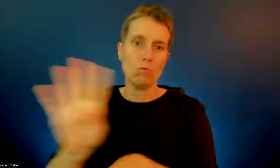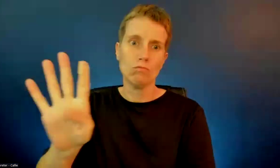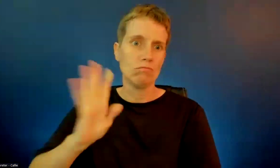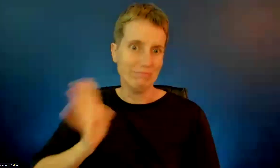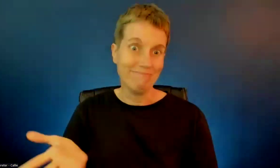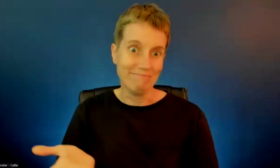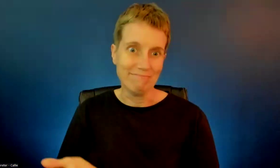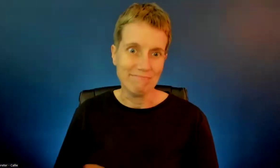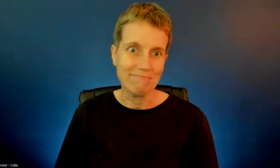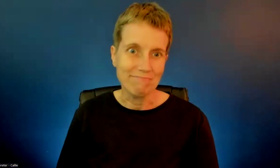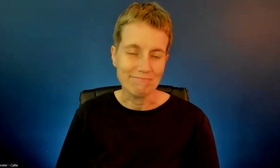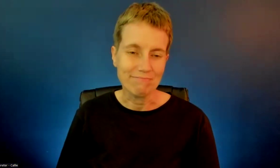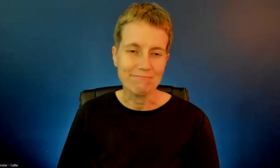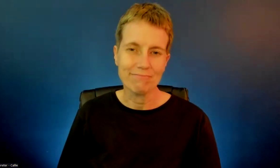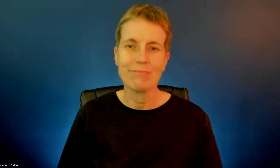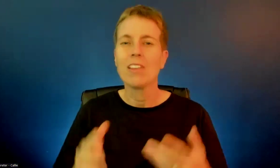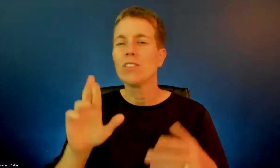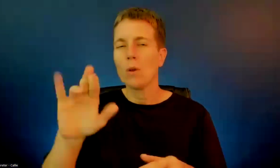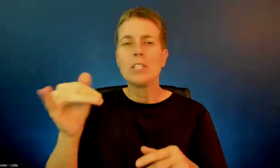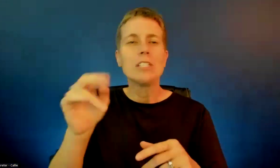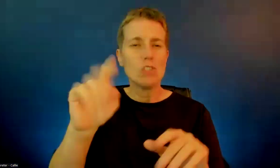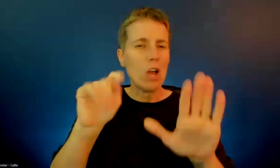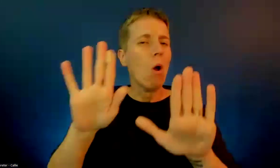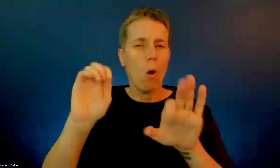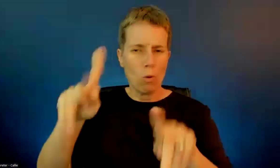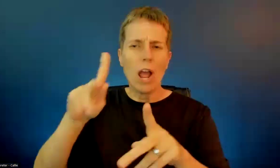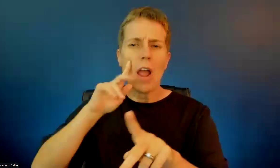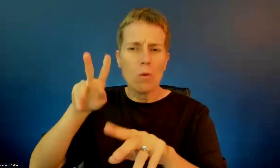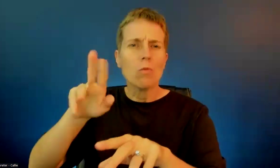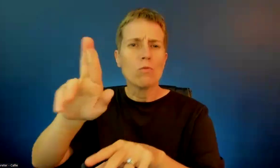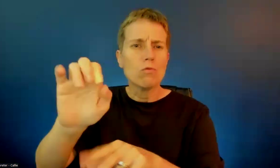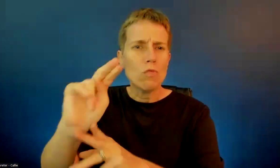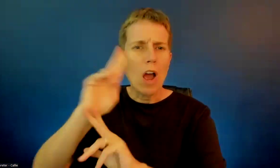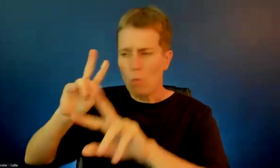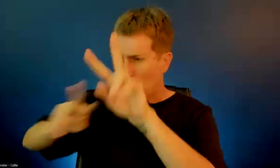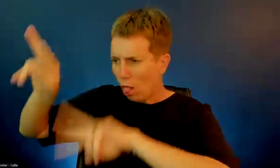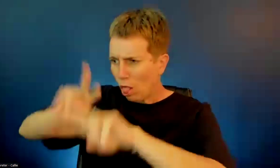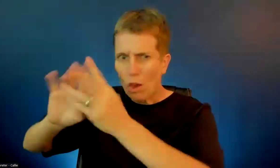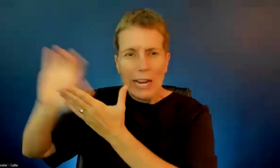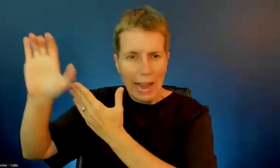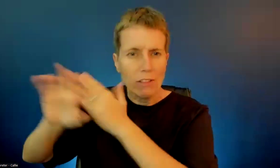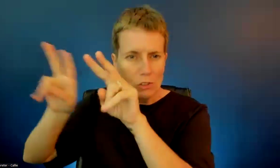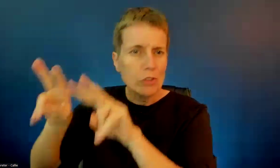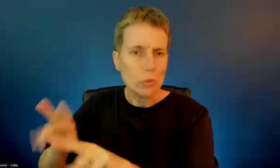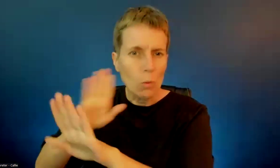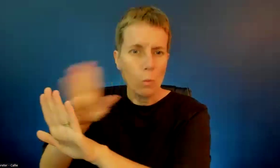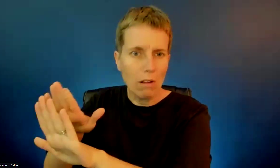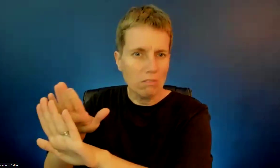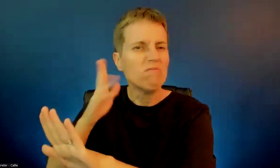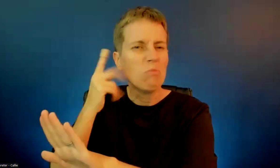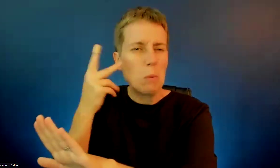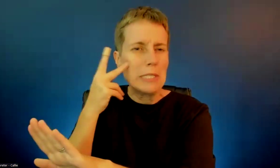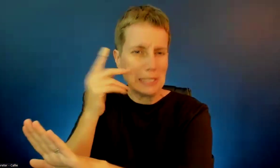First of all, for all of our members, if you don't want me to share your email